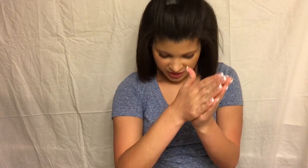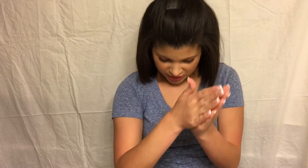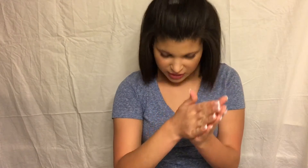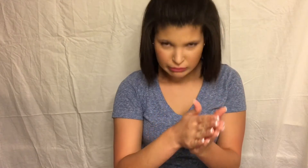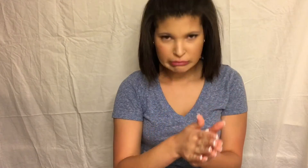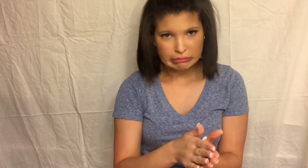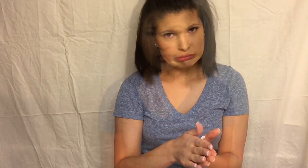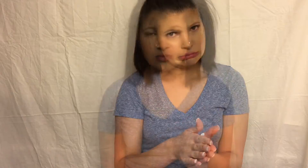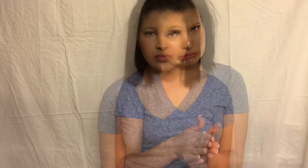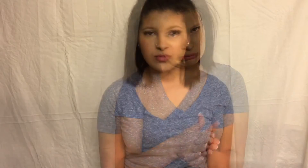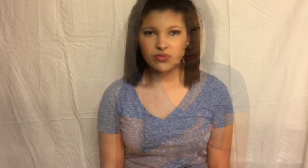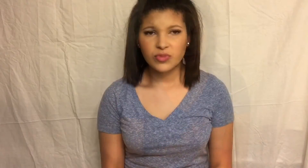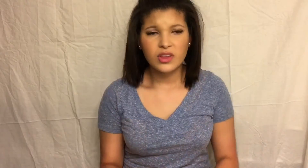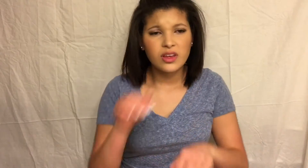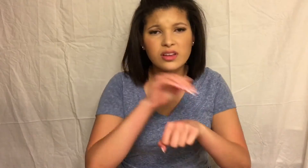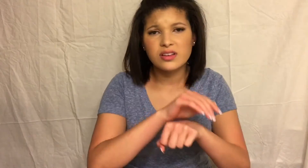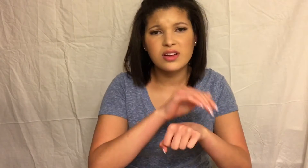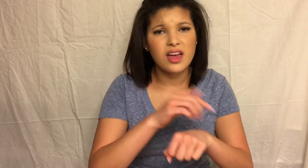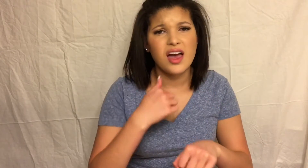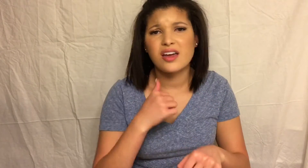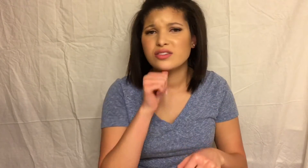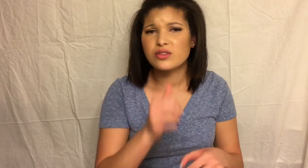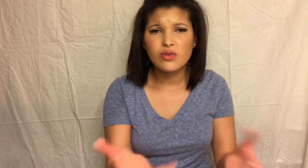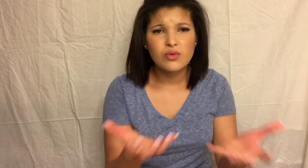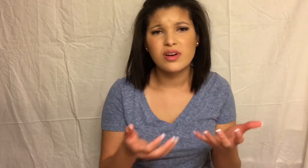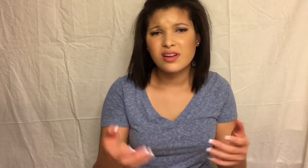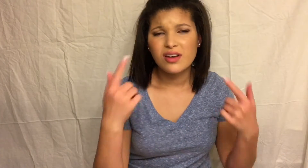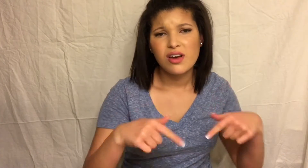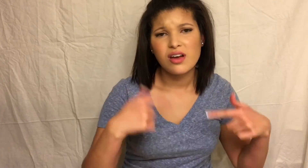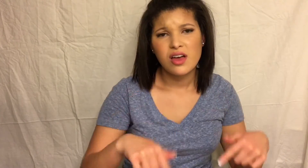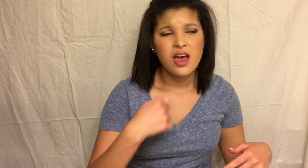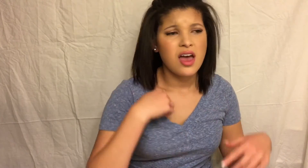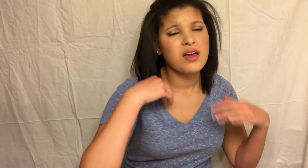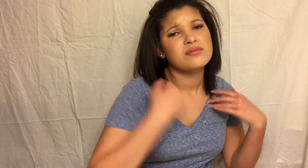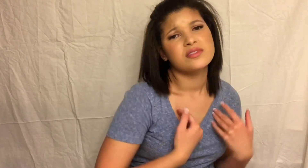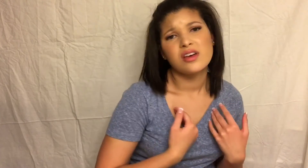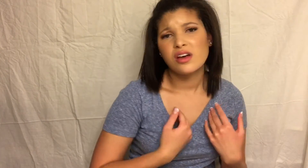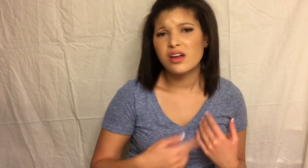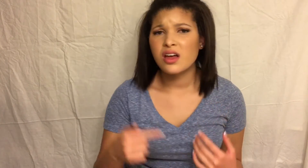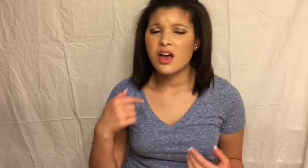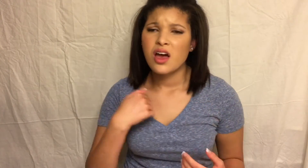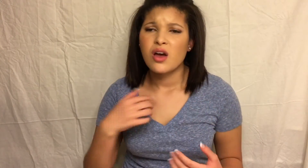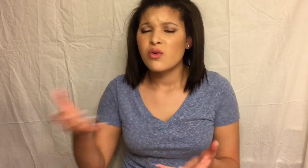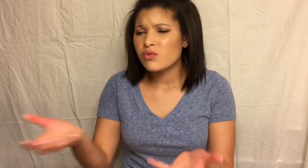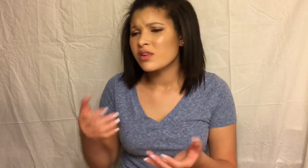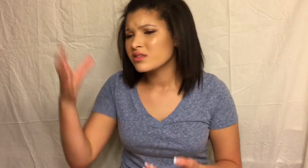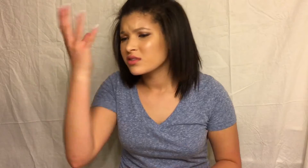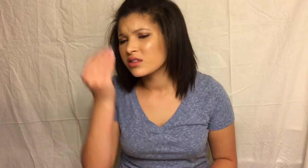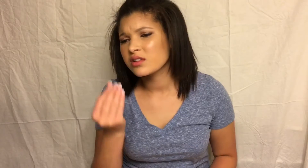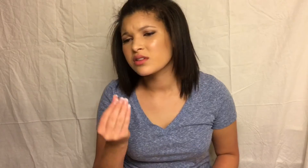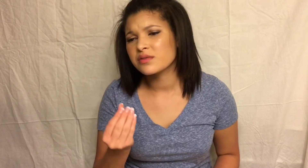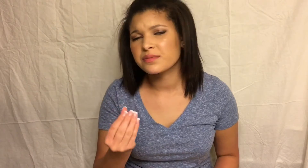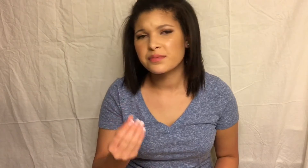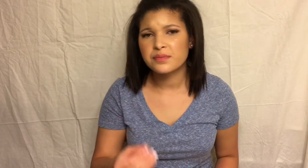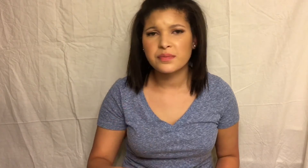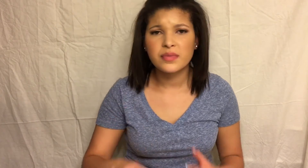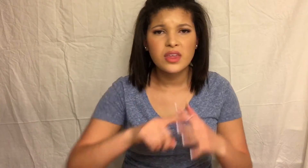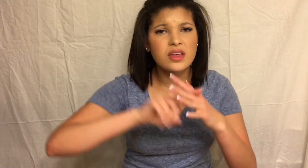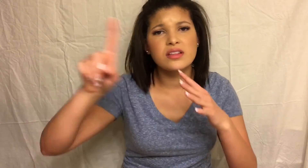Oh, let's not fight I'm tired, can't we just sleep tonight? Don't